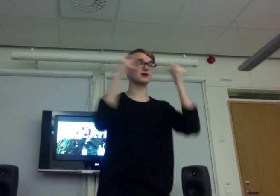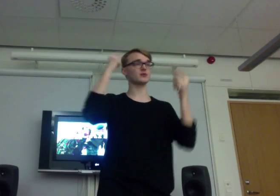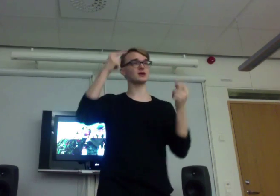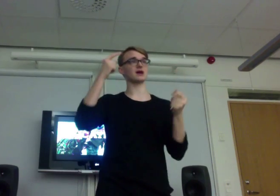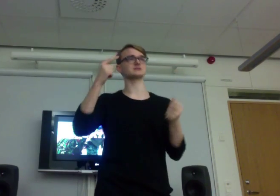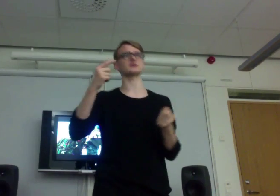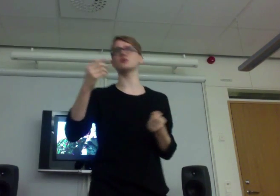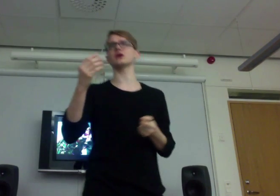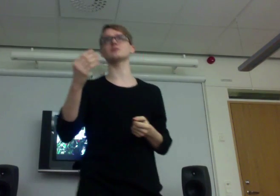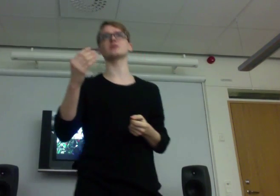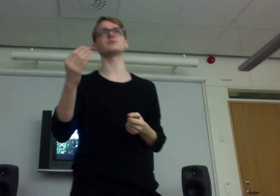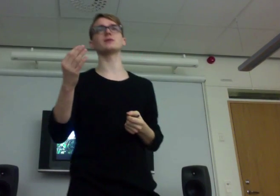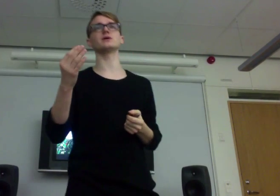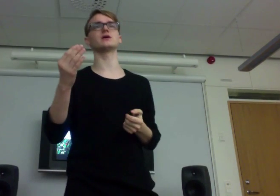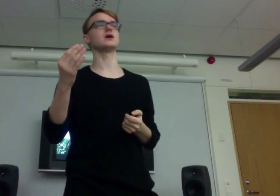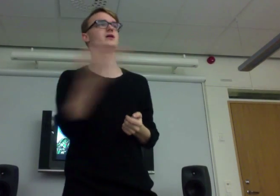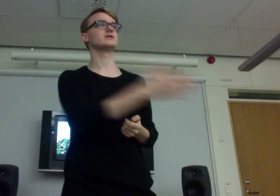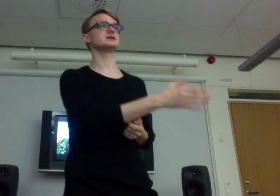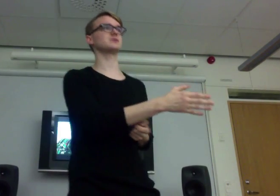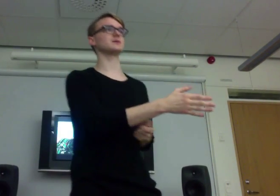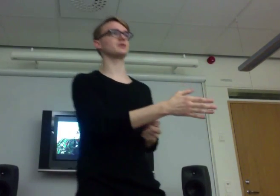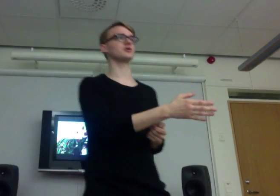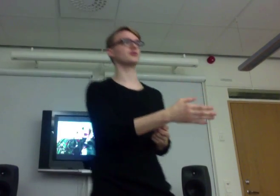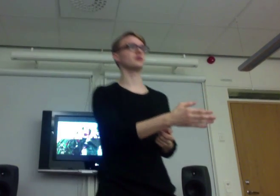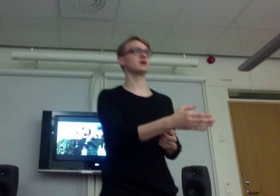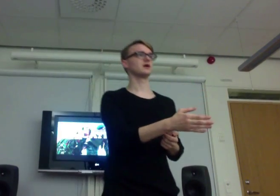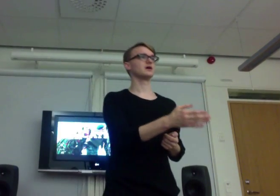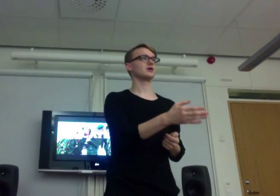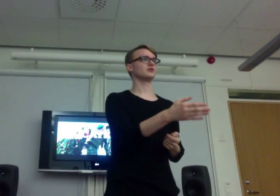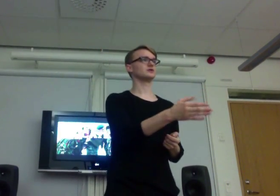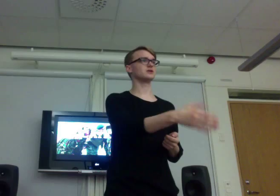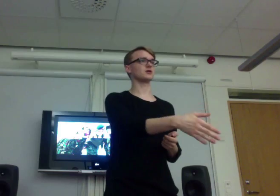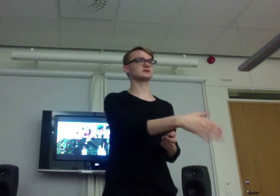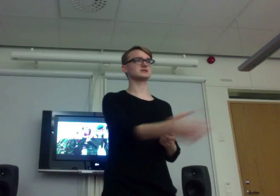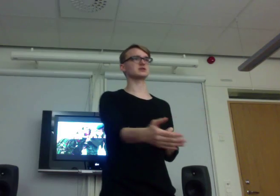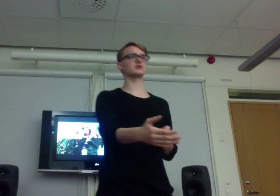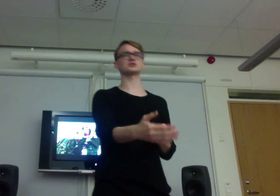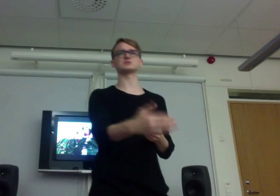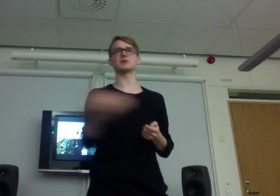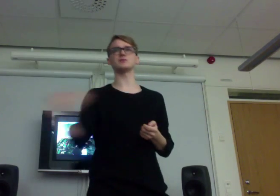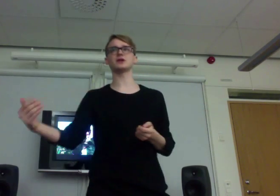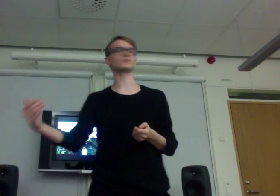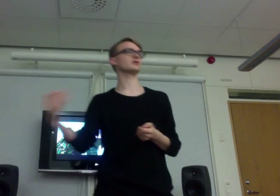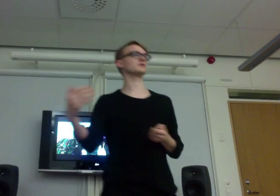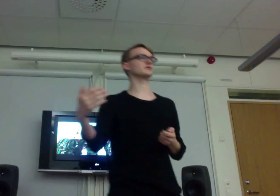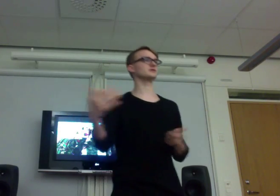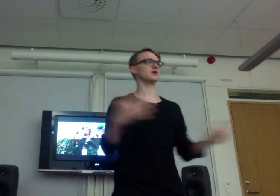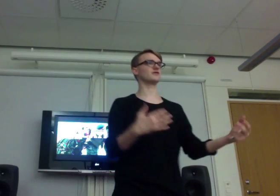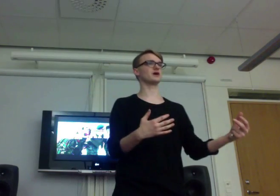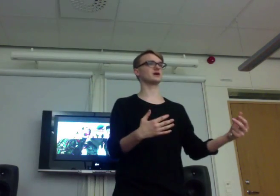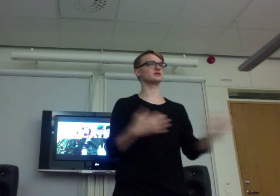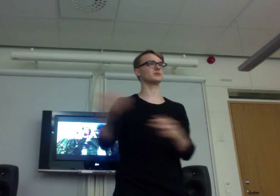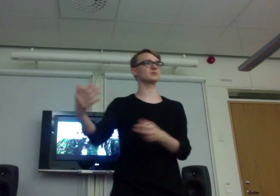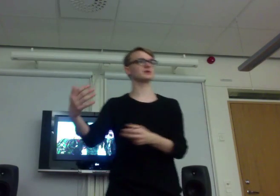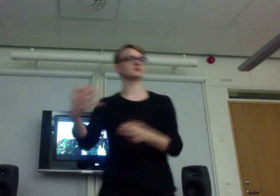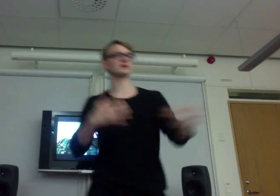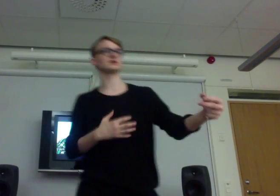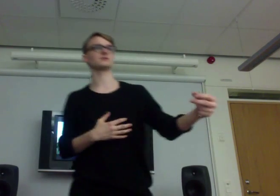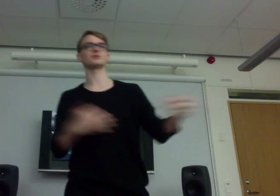realize that, Okay, but maybe, These people who, Who did all these executions, Maybe they were afraid. Or maybe they did it Because